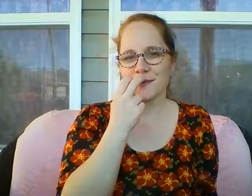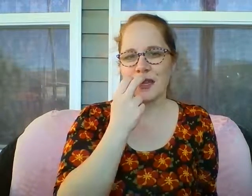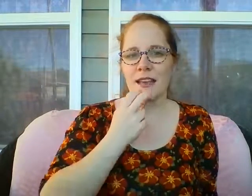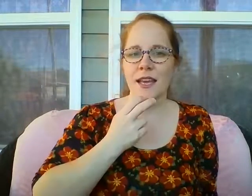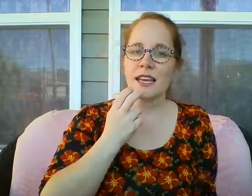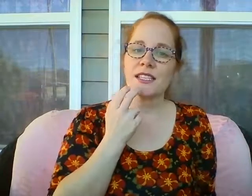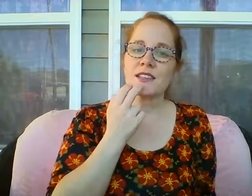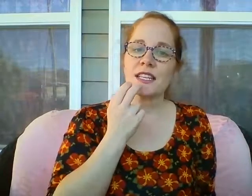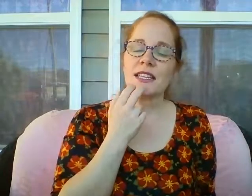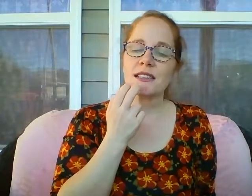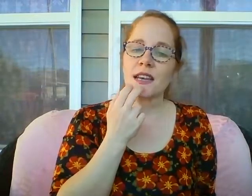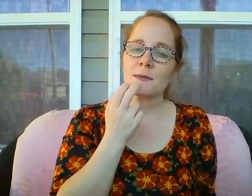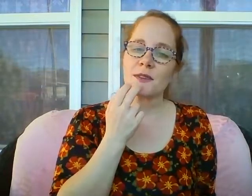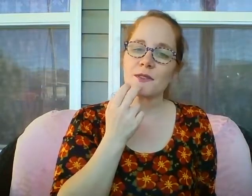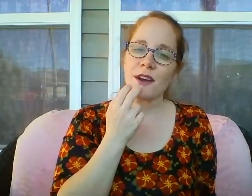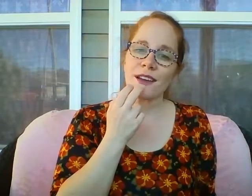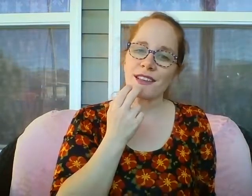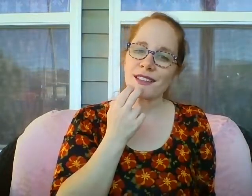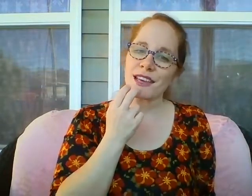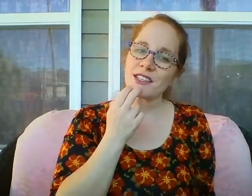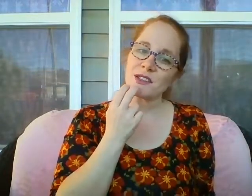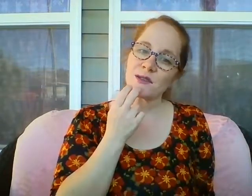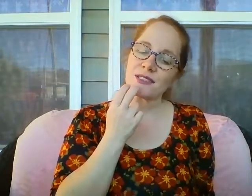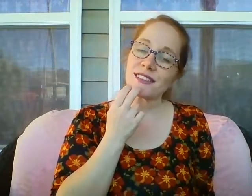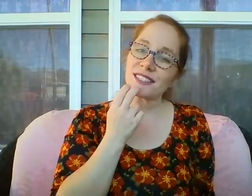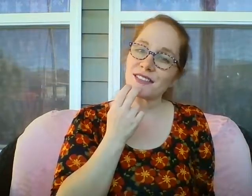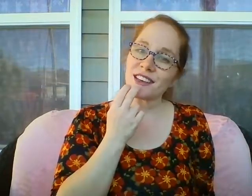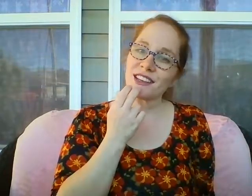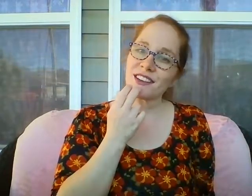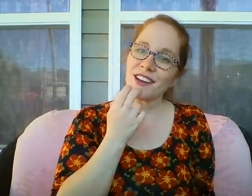And during these times of trials, I choose to still follow God.